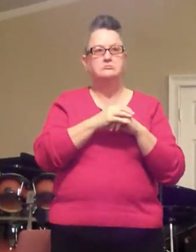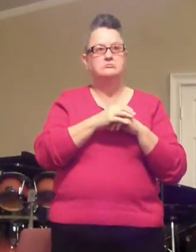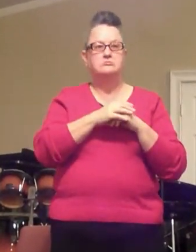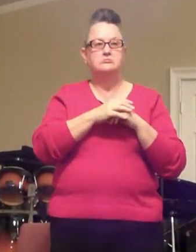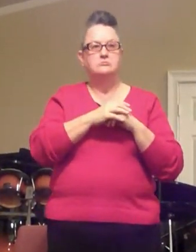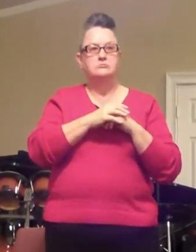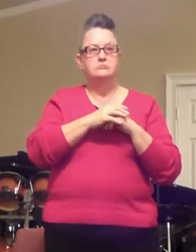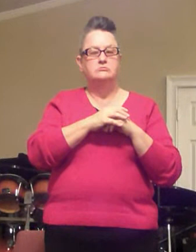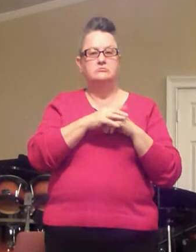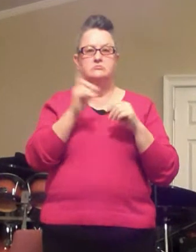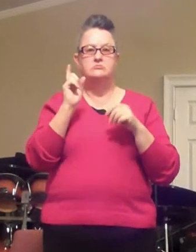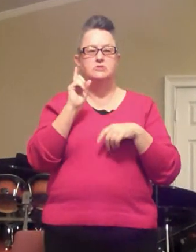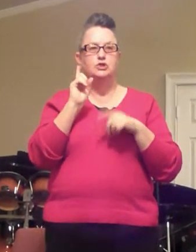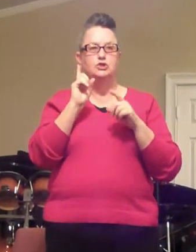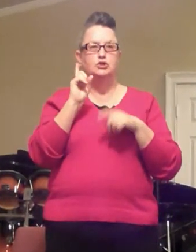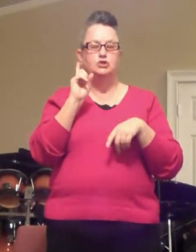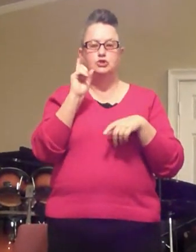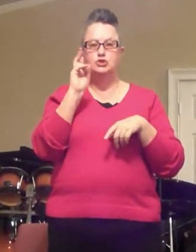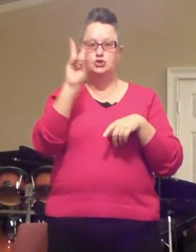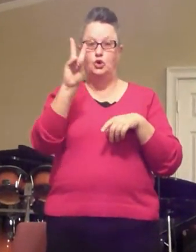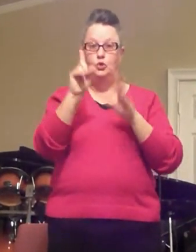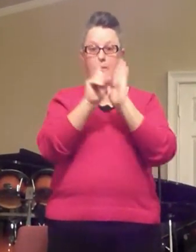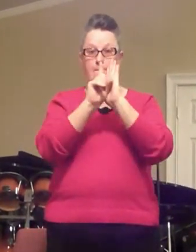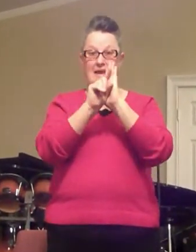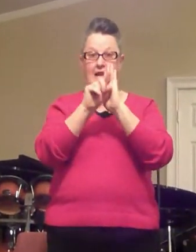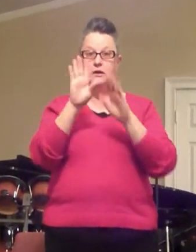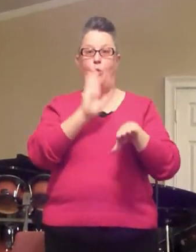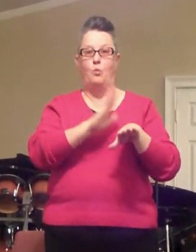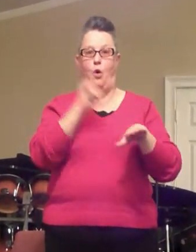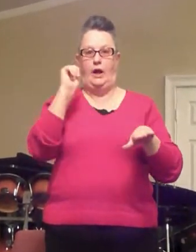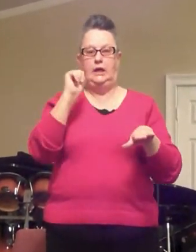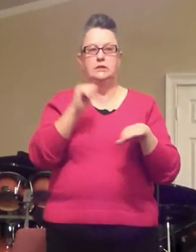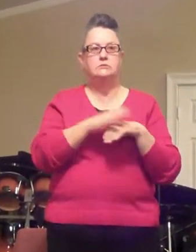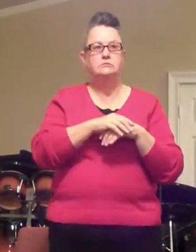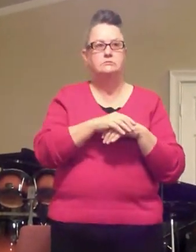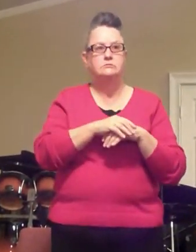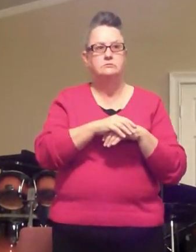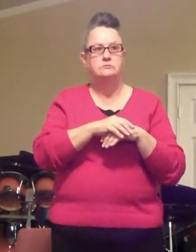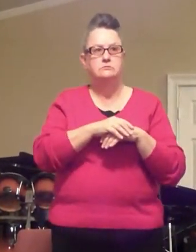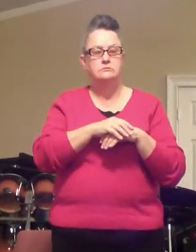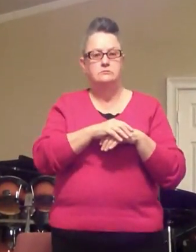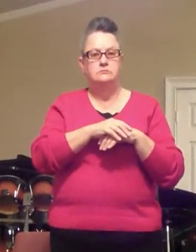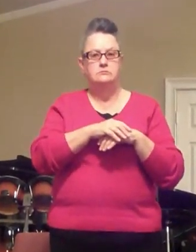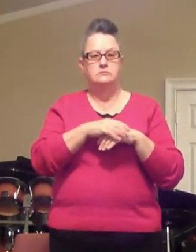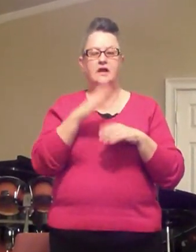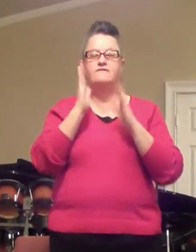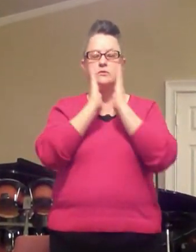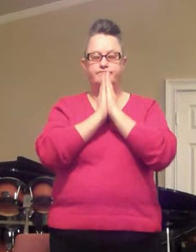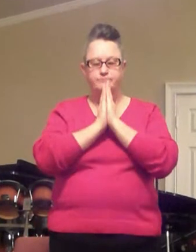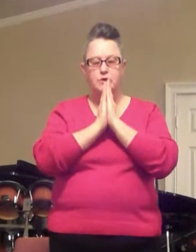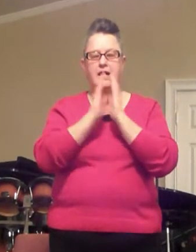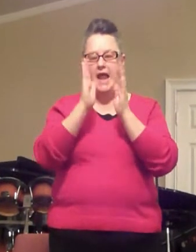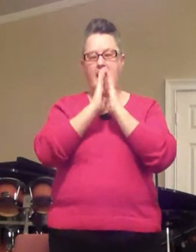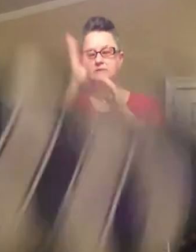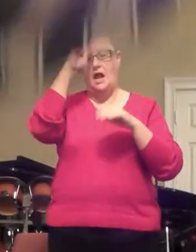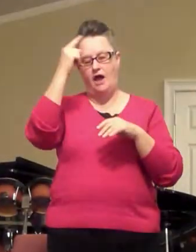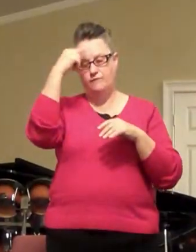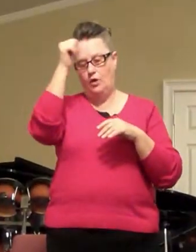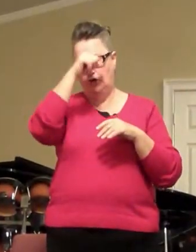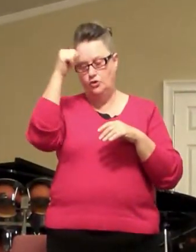two minutes warning and I promise y'all make this fit very clear if you lift your hands and ask God's anointing on this message